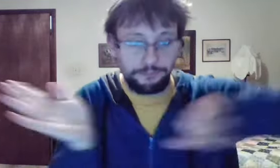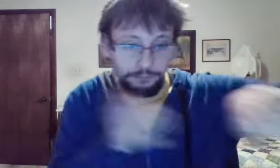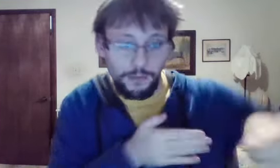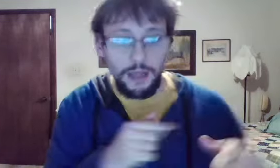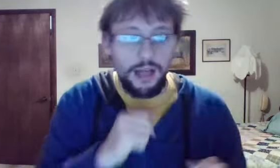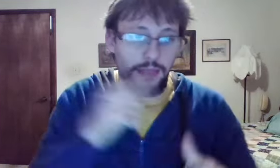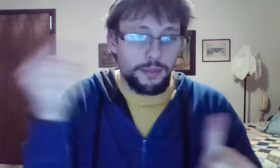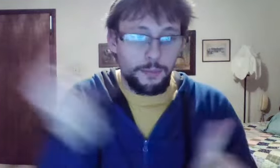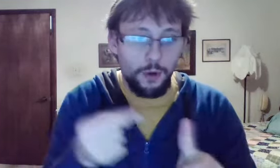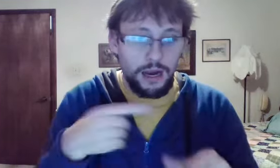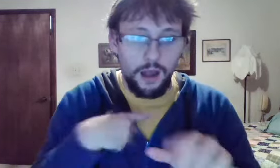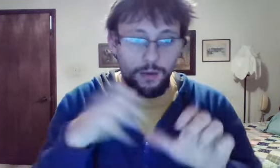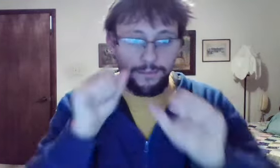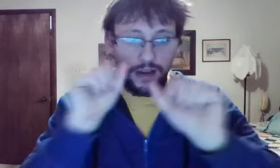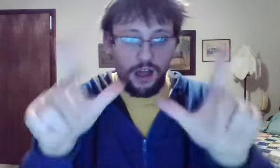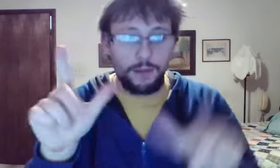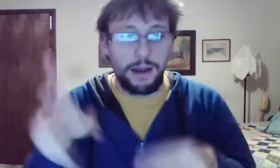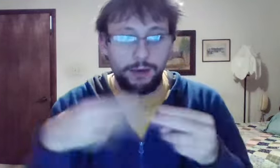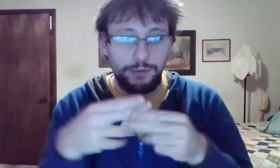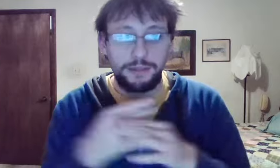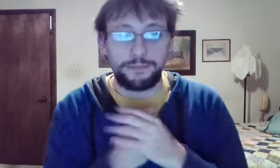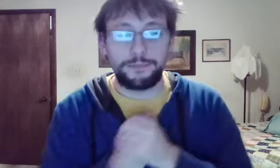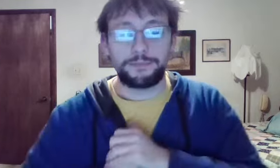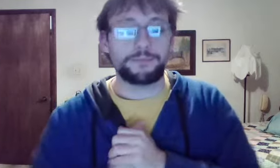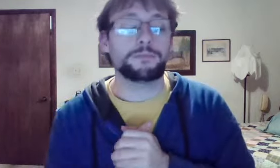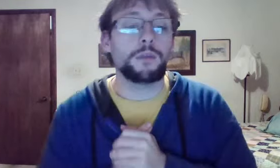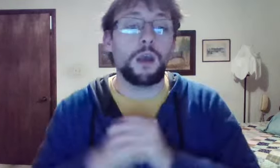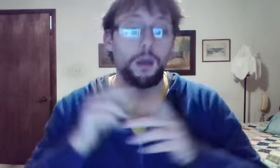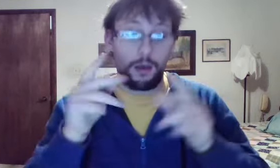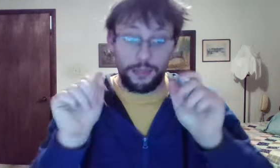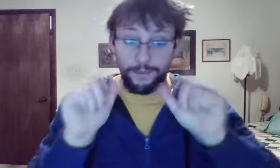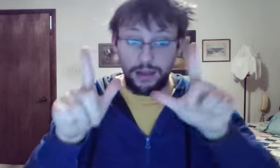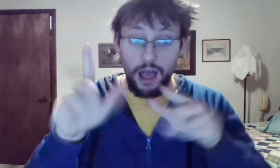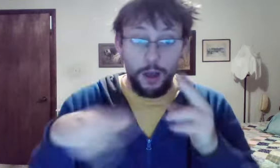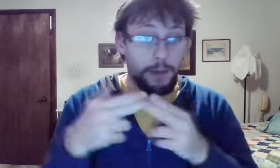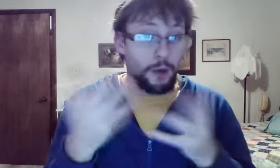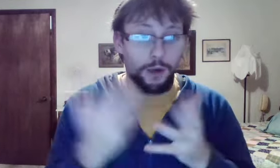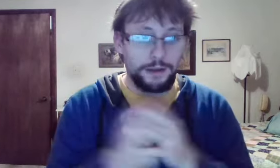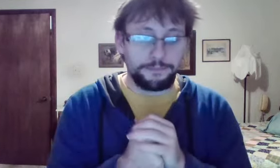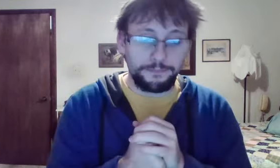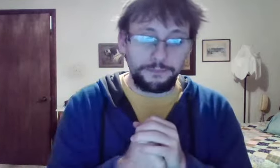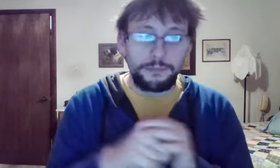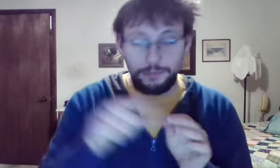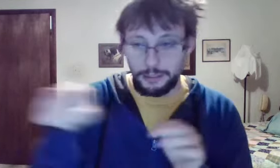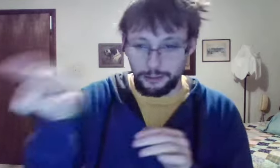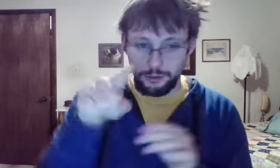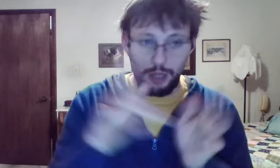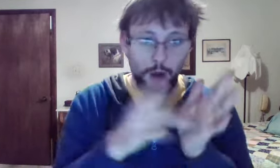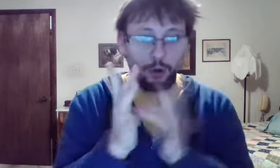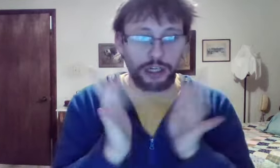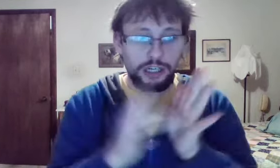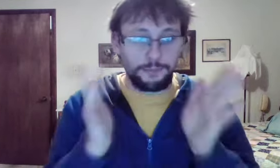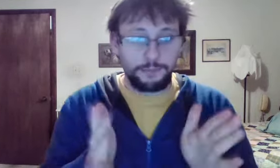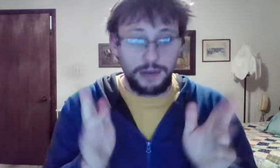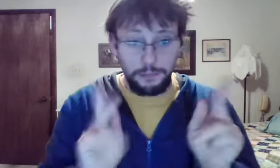That's not the point I want to feel about. They feel about why they're Christian people